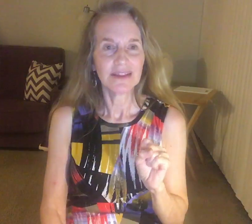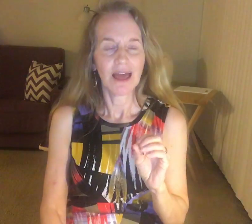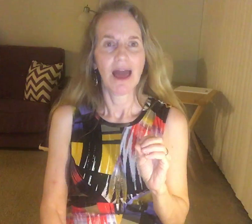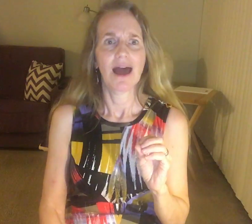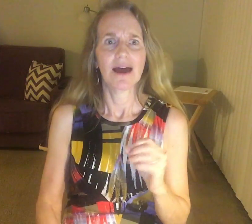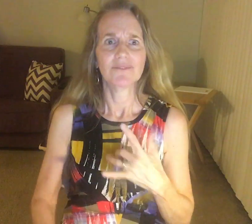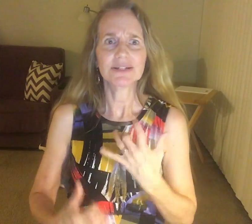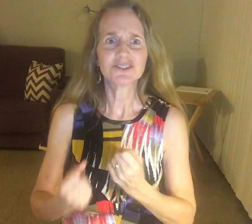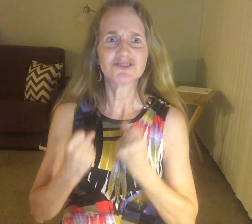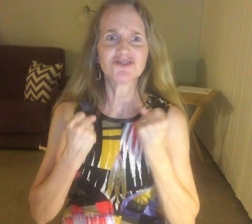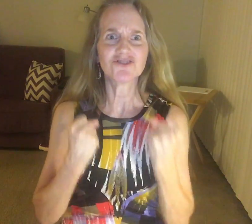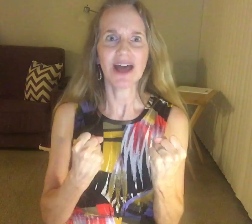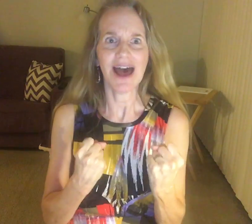feel stressed,